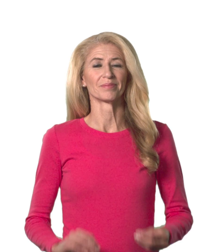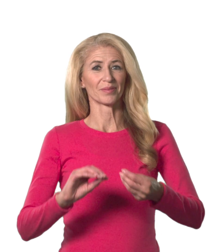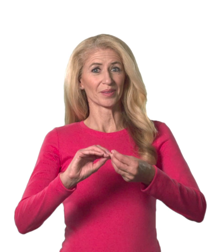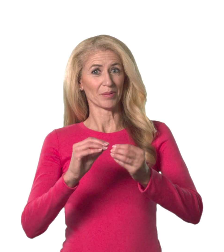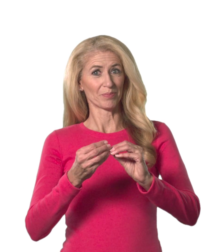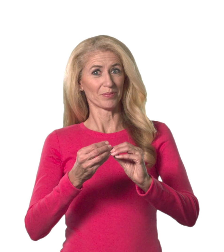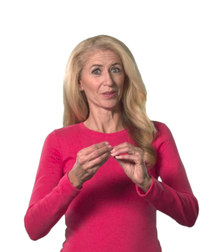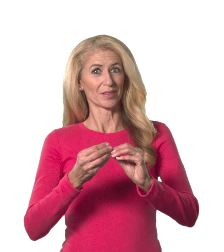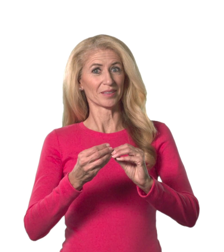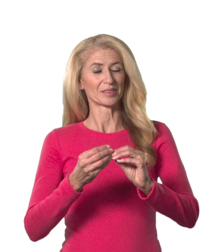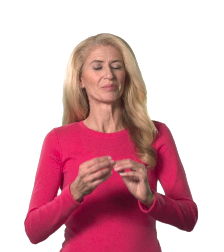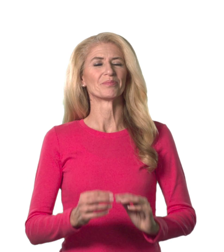Numbers.